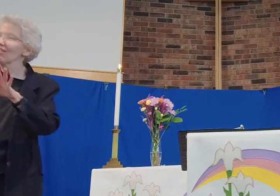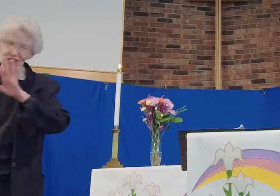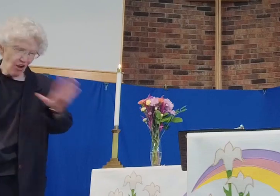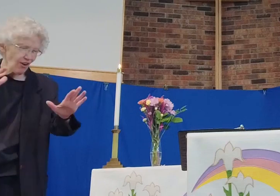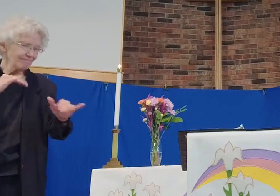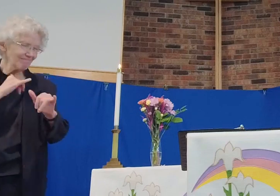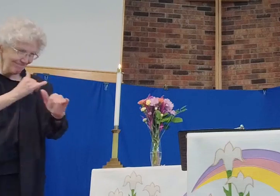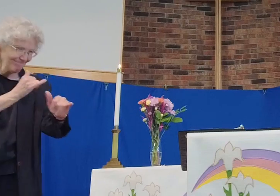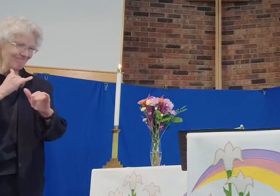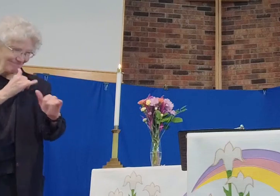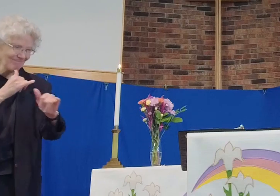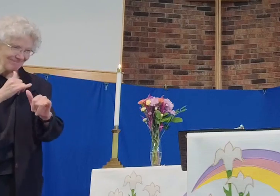your God.